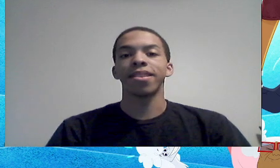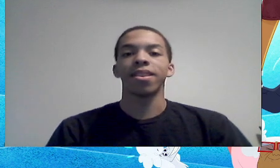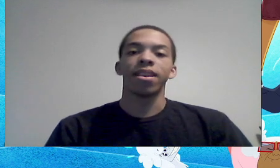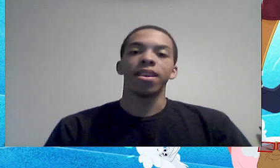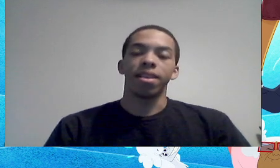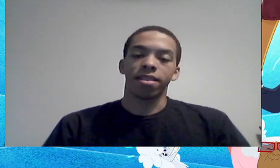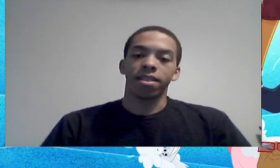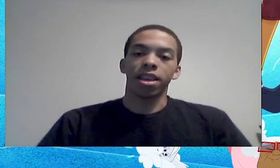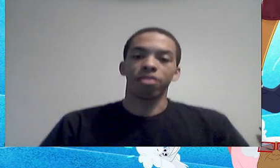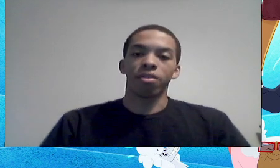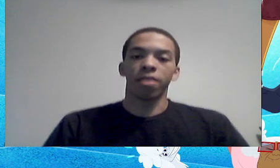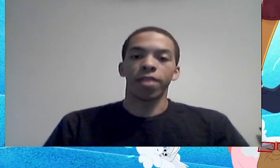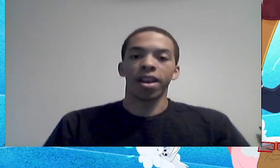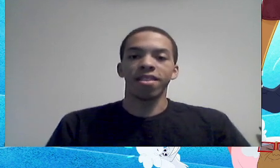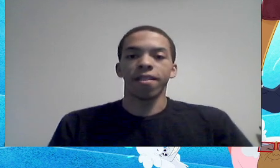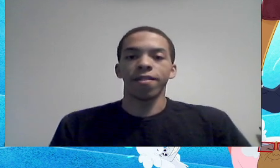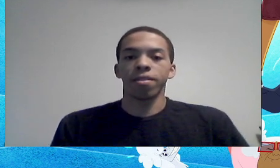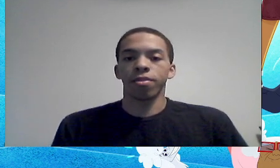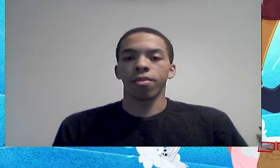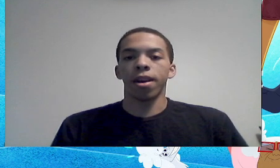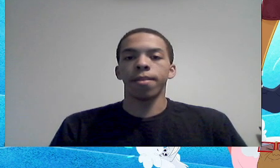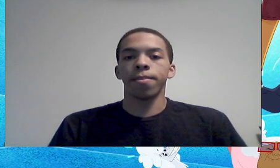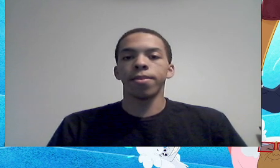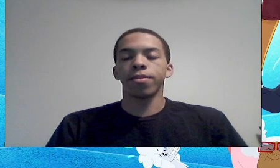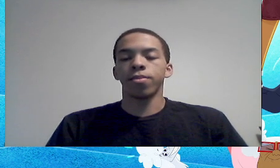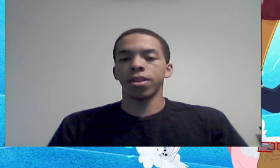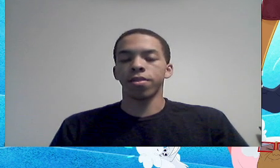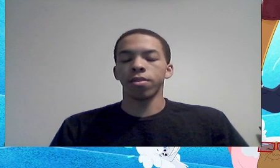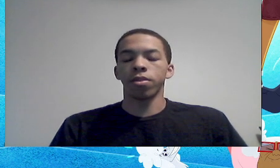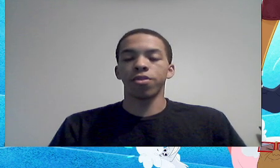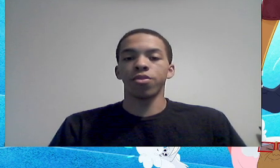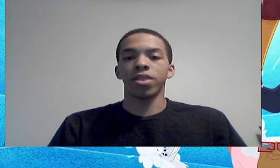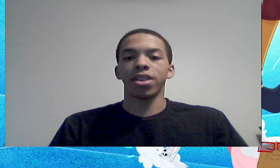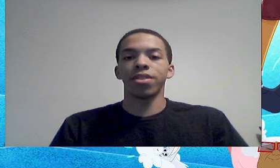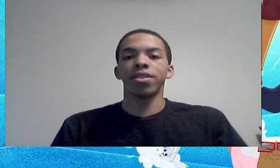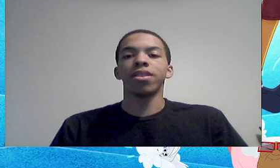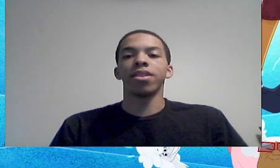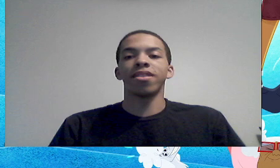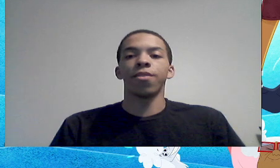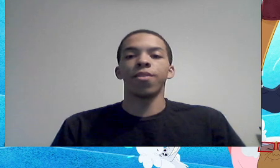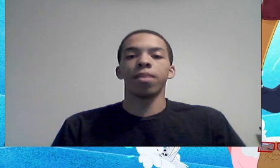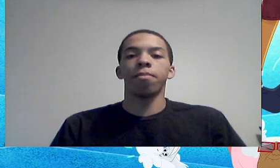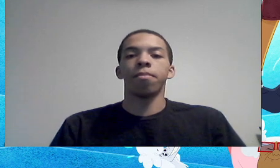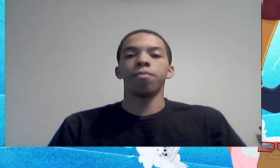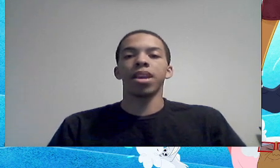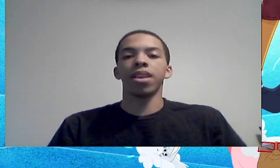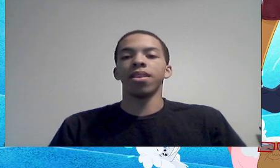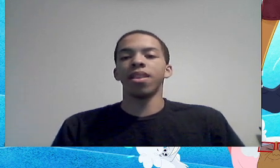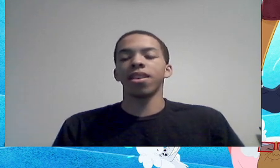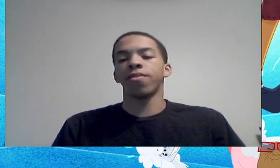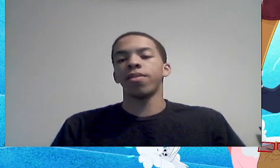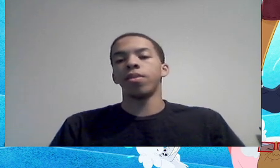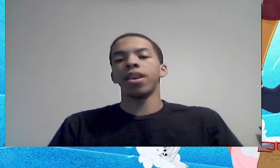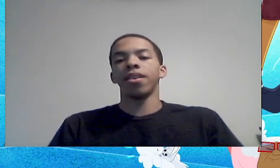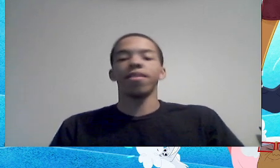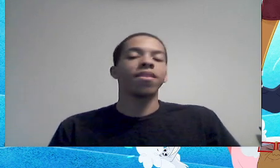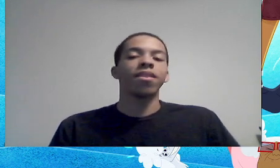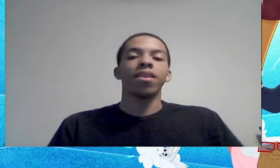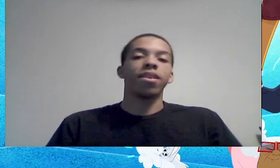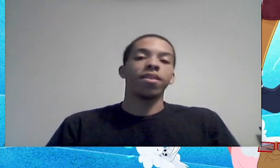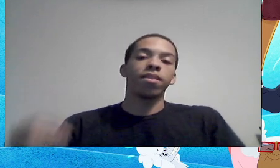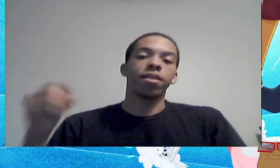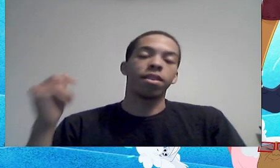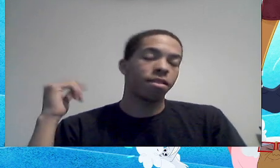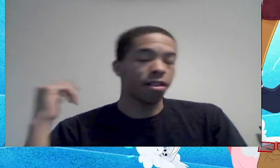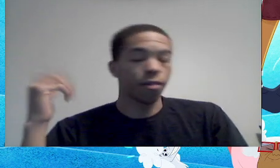comments, and thank you so much for 97 subscribers, we are so close to 100, let's see if we can make it in the next few days,